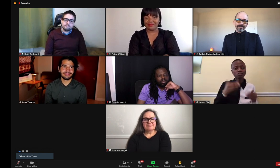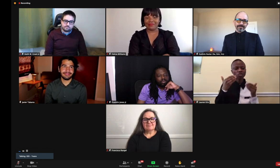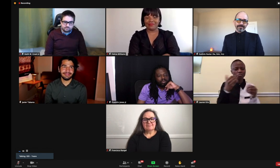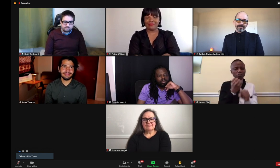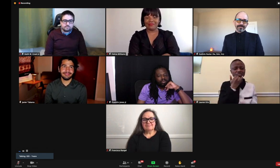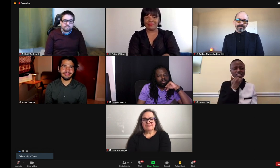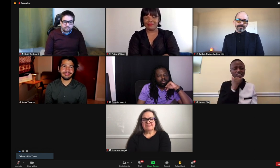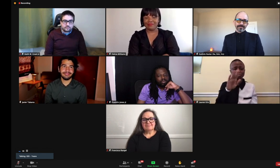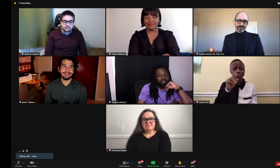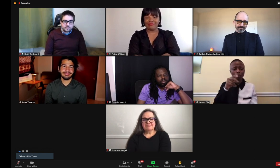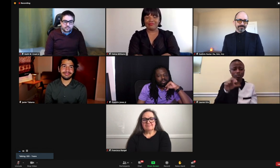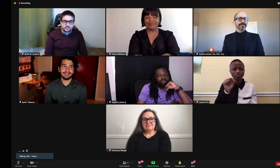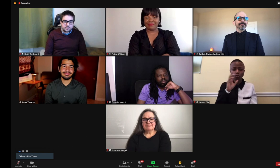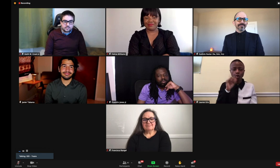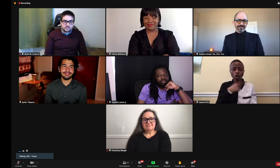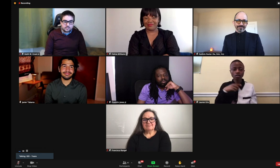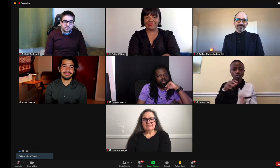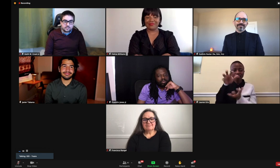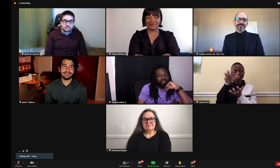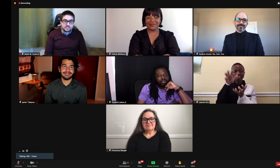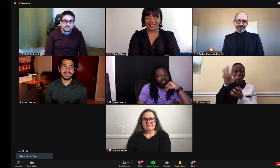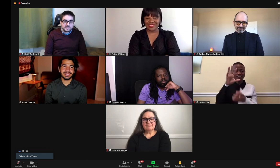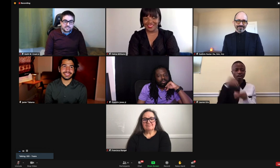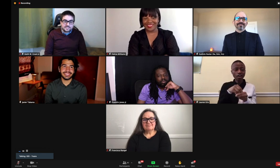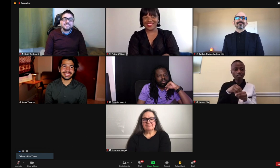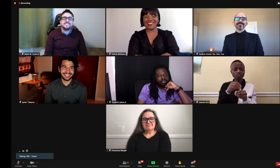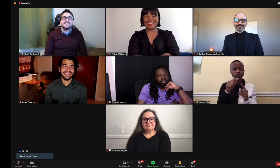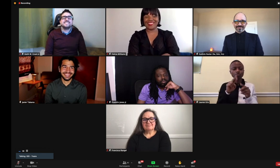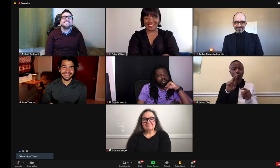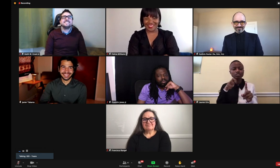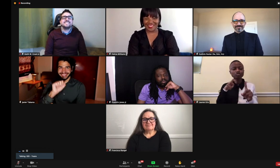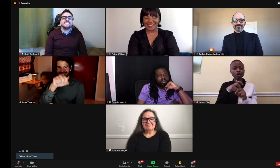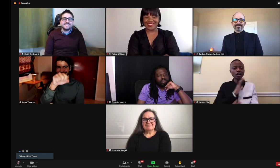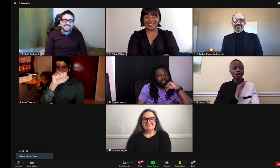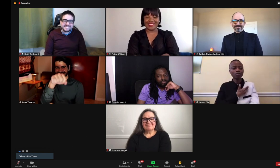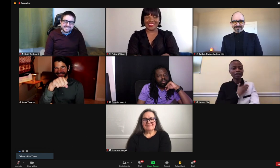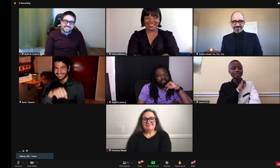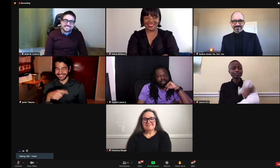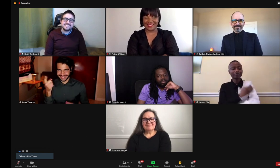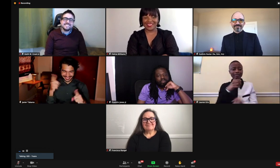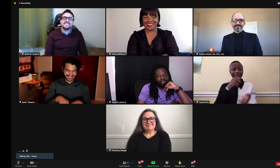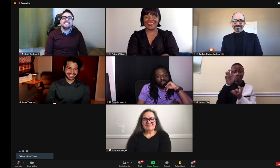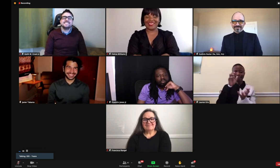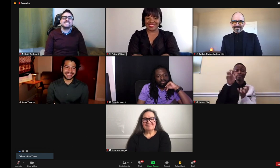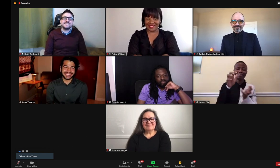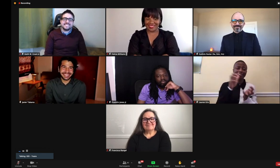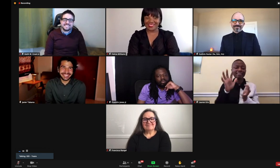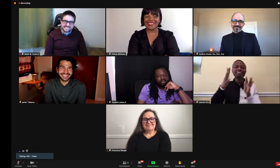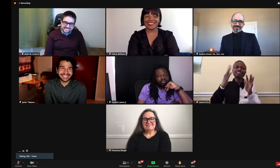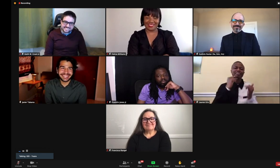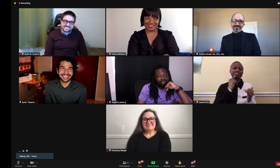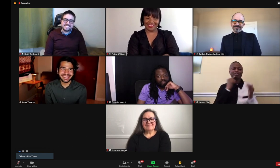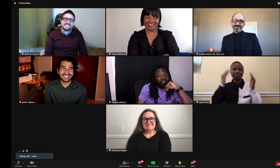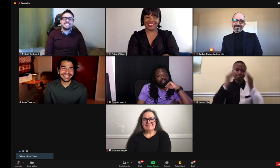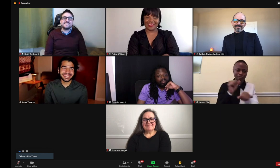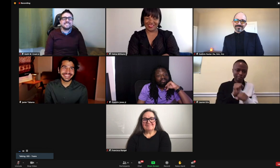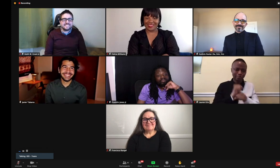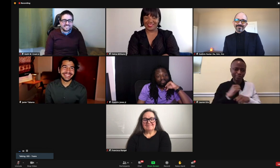But I think the benefit is that, you know, when you make bloopers, that kind of wakes everybody up because everyone kind of laughs and then they kind of get